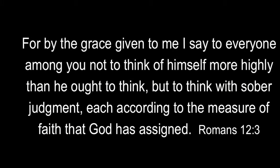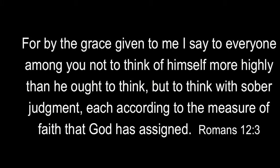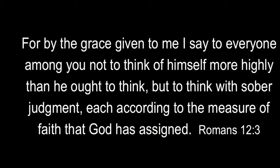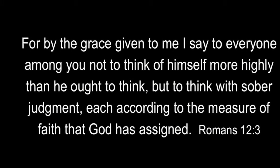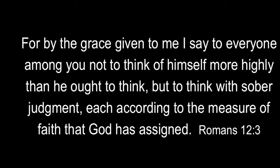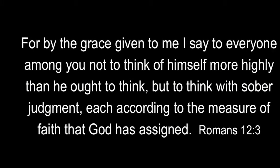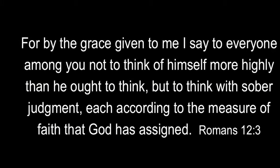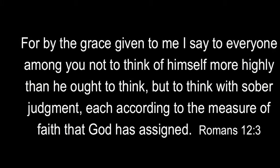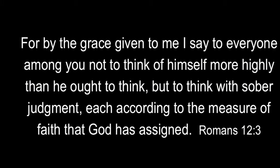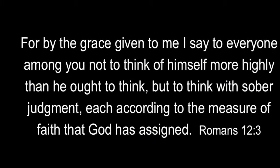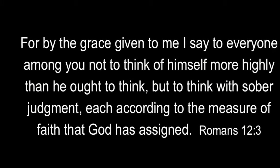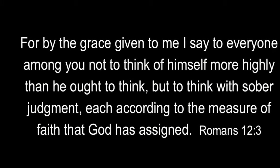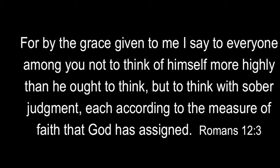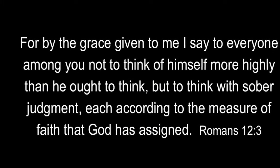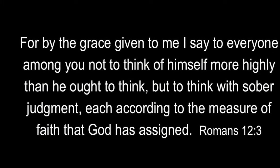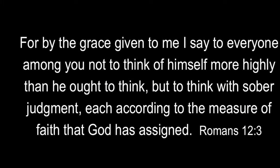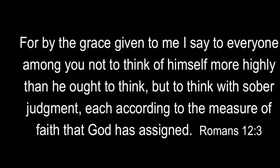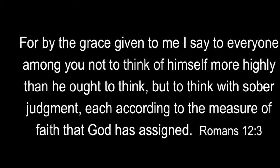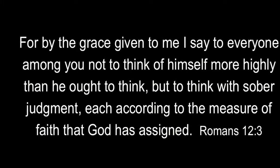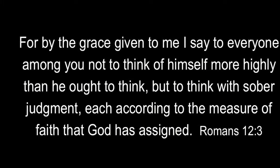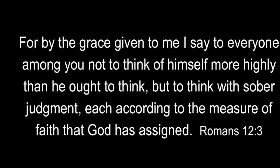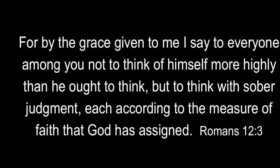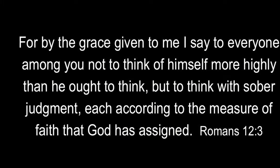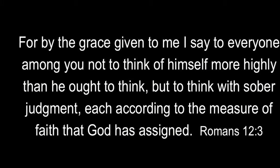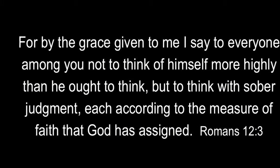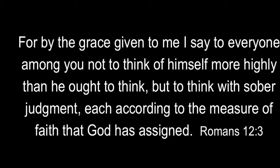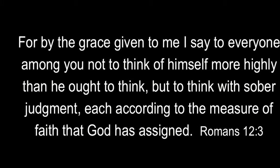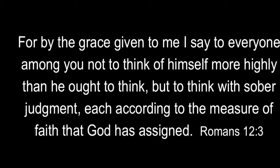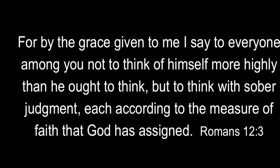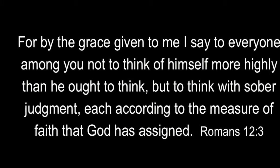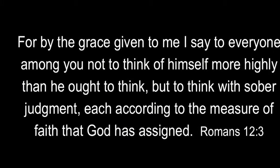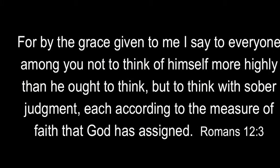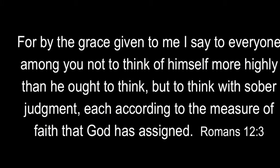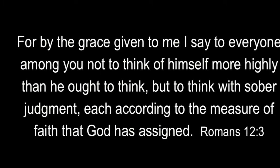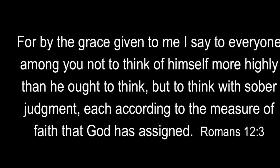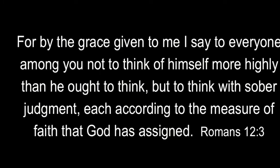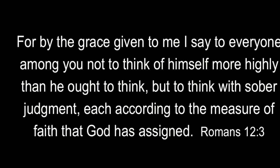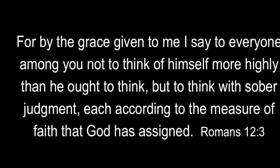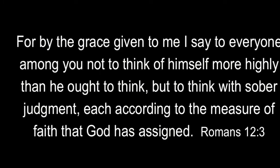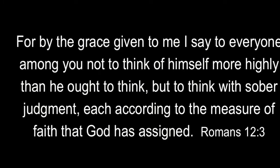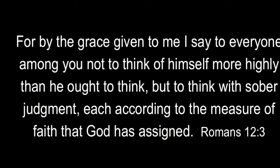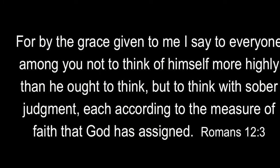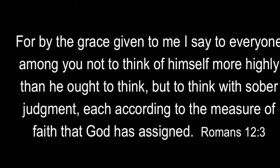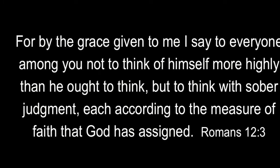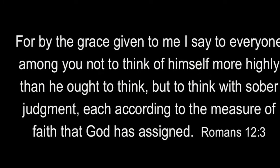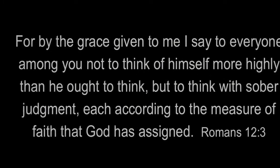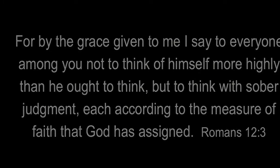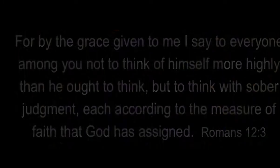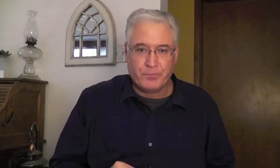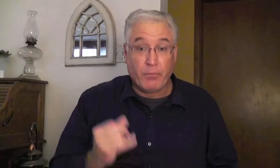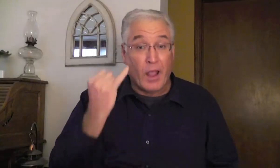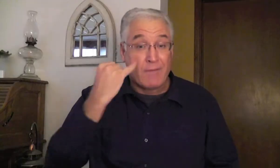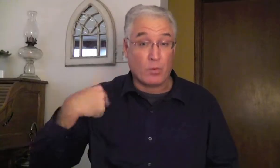himself more highly than he ought to think, but to think with sober judgment, each according to the measure of faith that God has assigned.